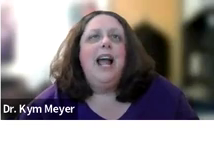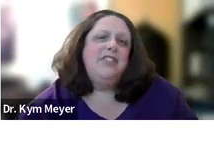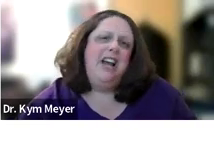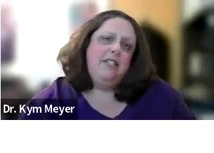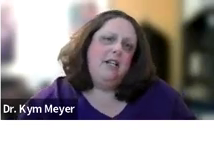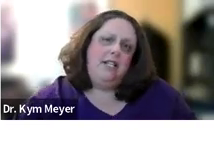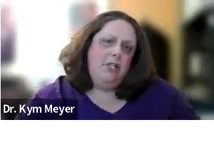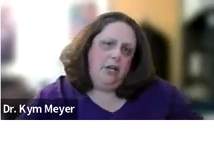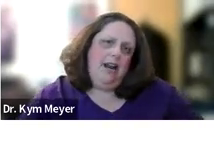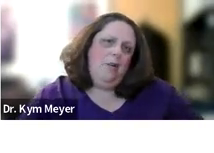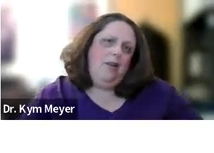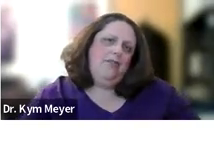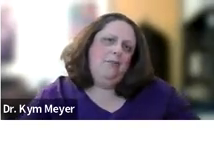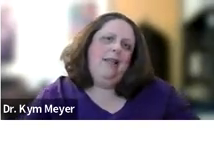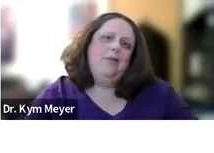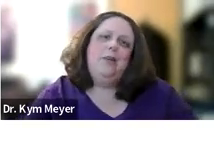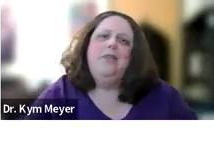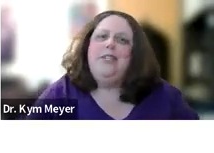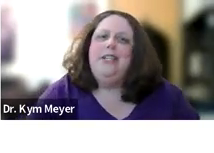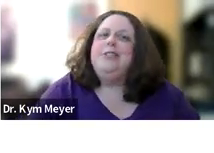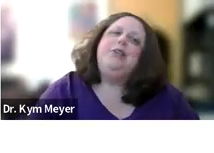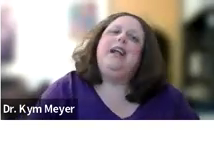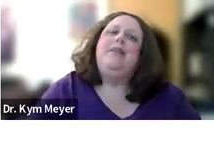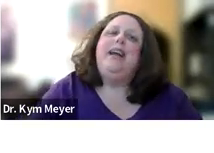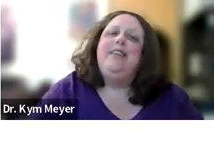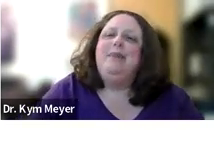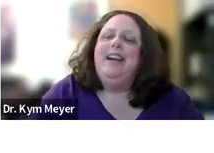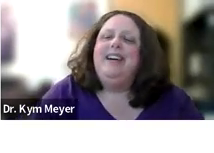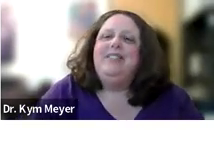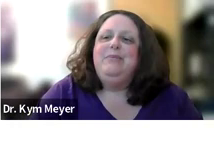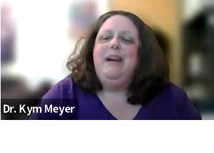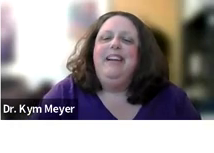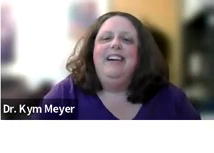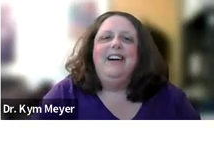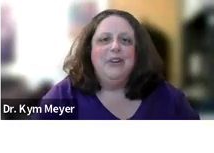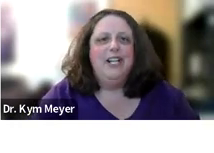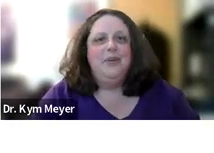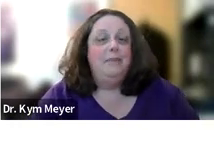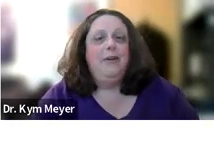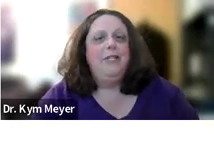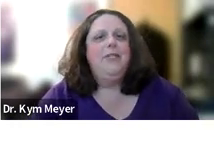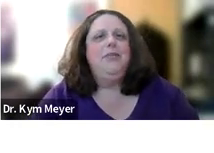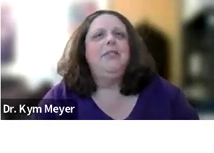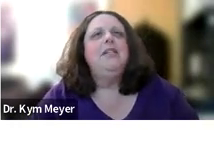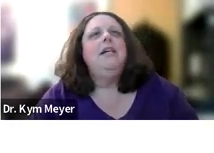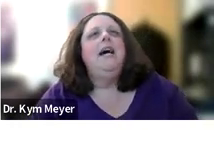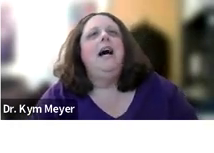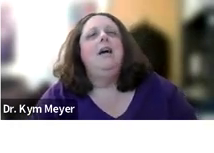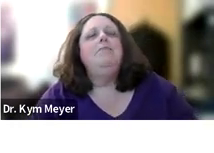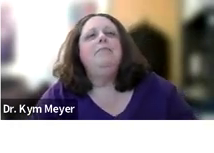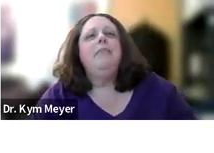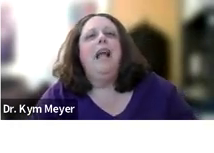So I actually have this on a t-shirt, and I wear this for my language deprivation lecture that when I give to my undergraduate and my graduate students,